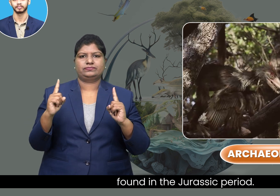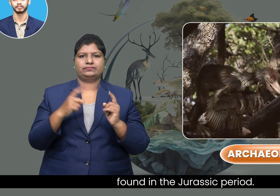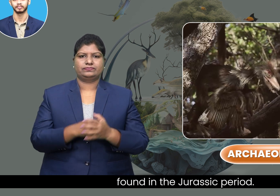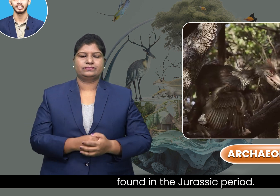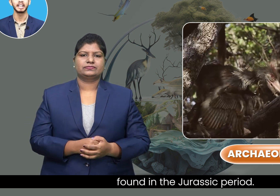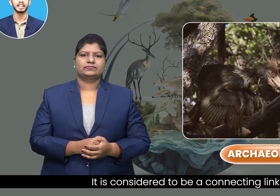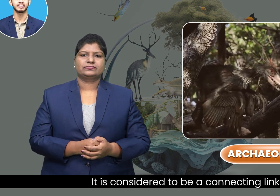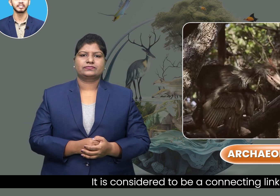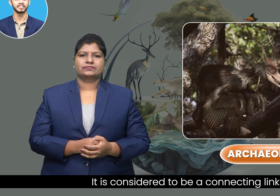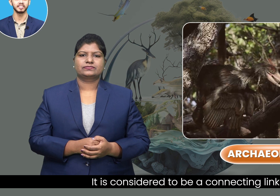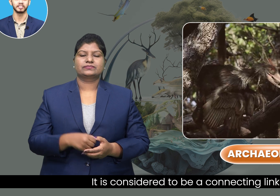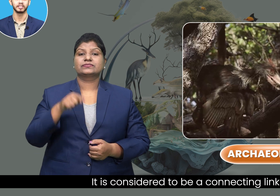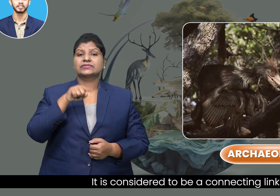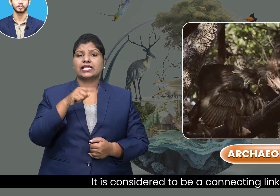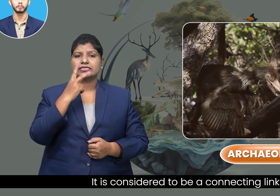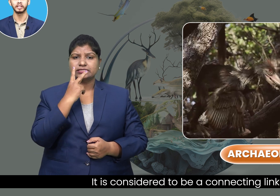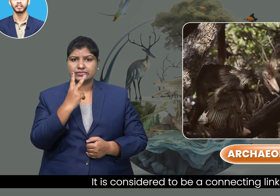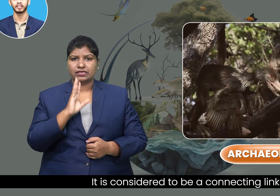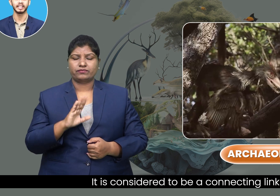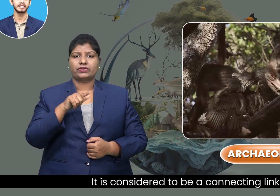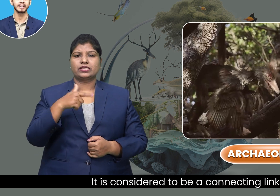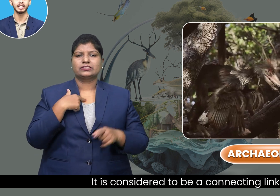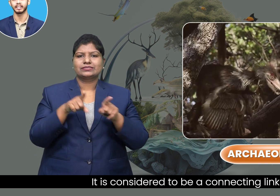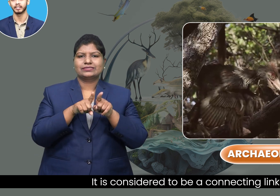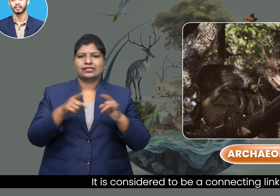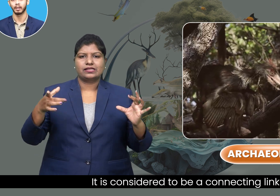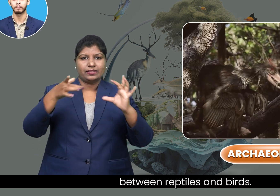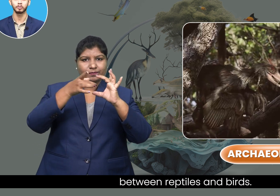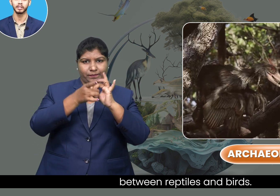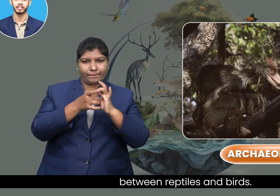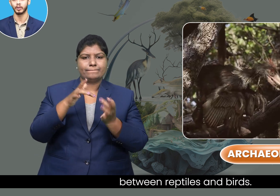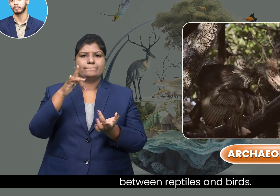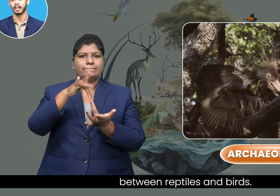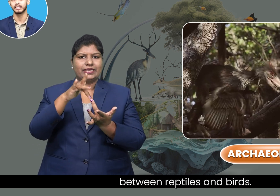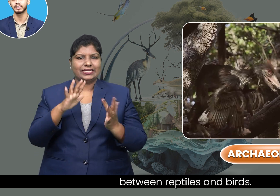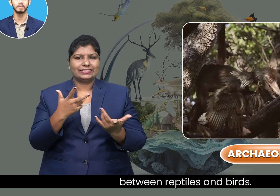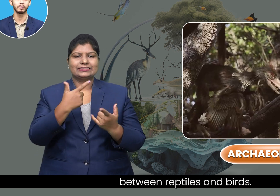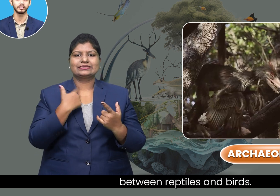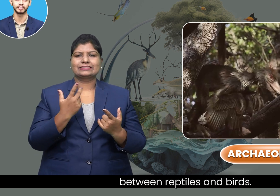It is considered to be a connecting link between reptiles and birds.